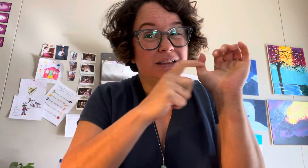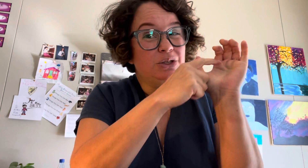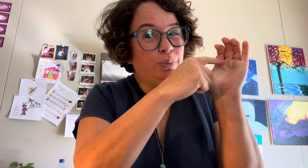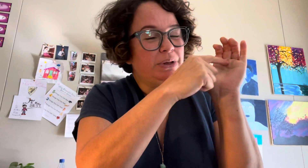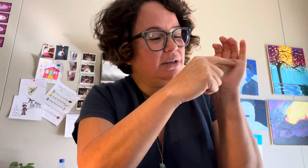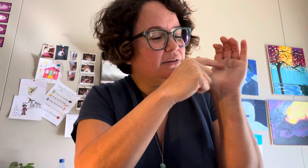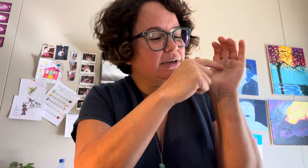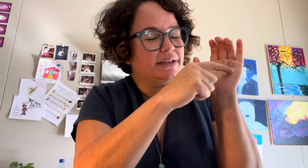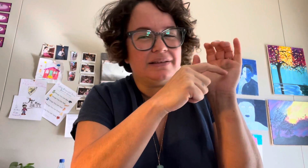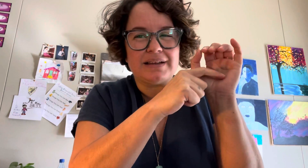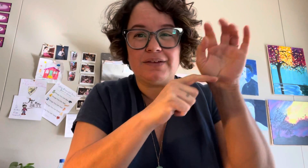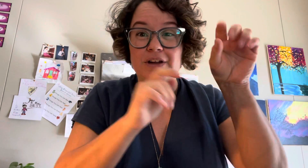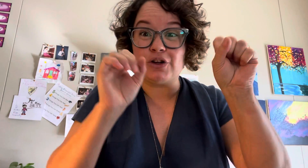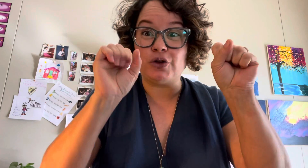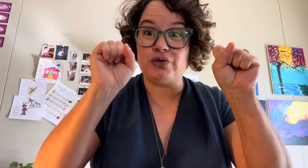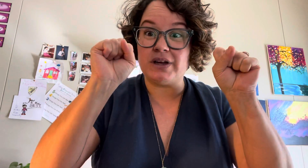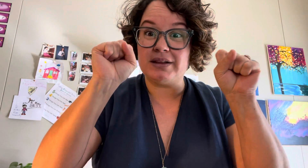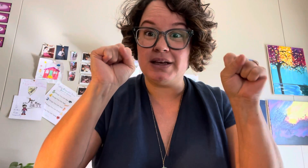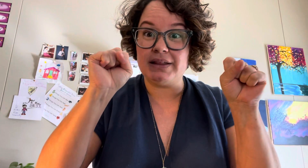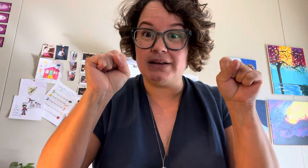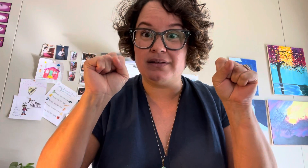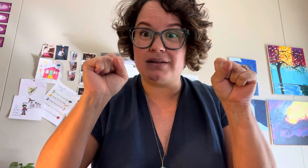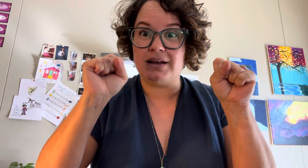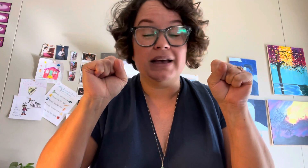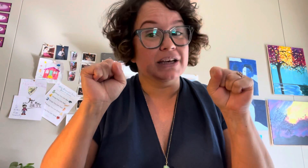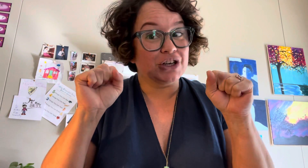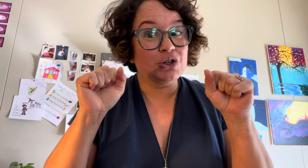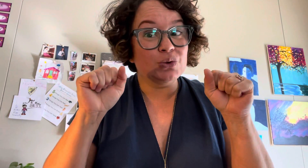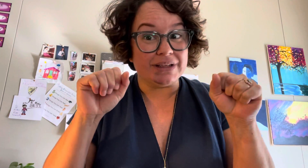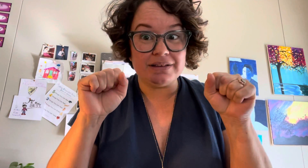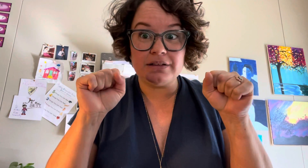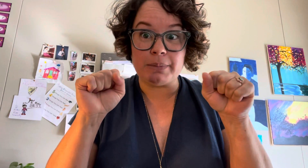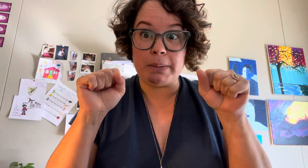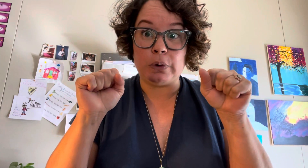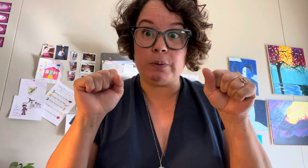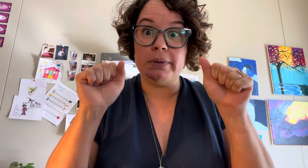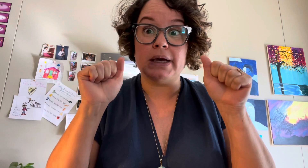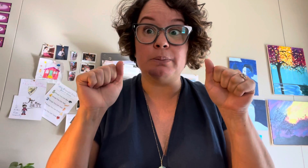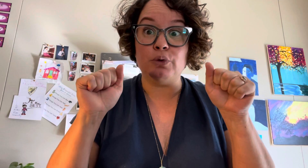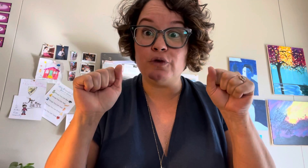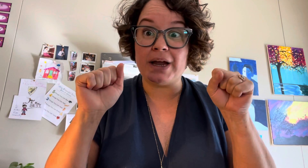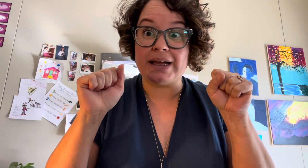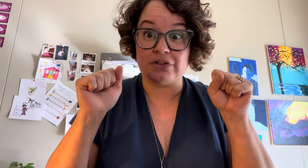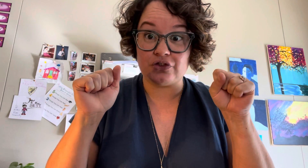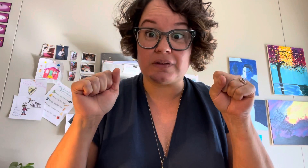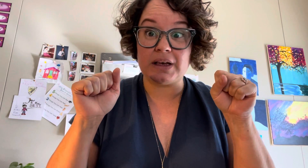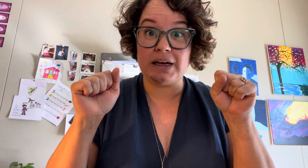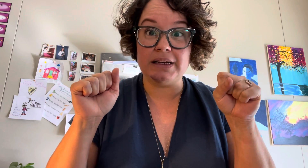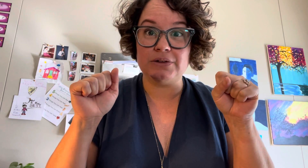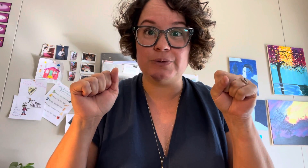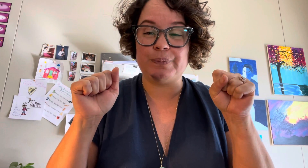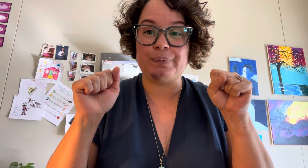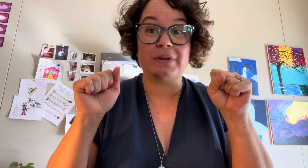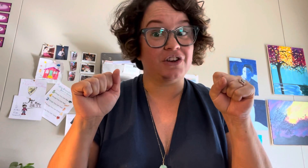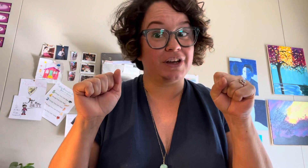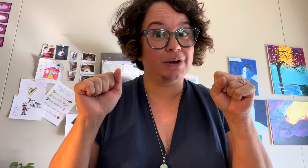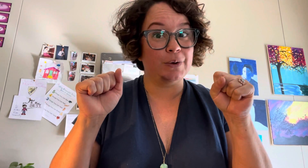little peas are inside of there. Close your hand like this. Can you listen to my poem and move your hands just like I do? Here I go.